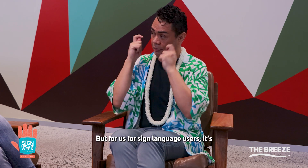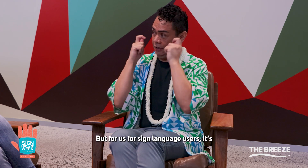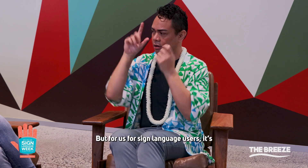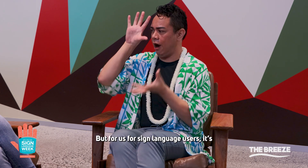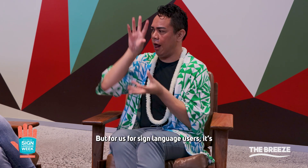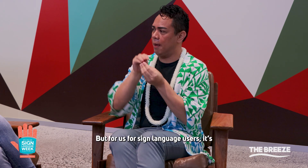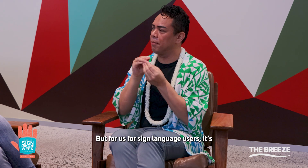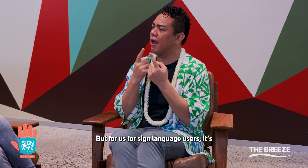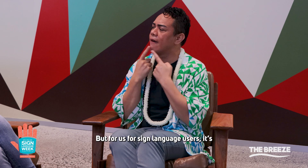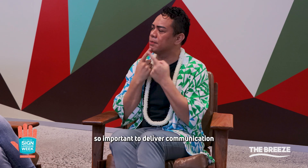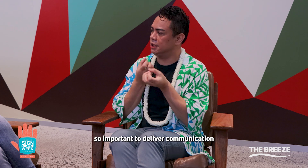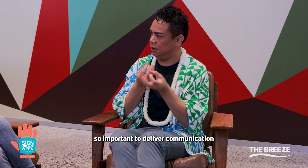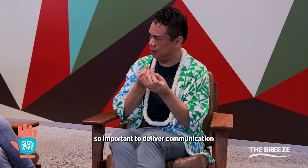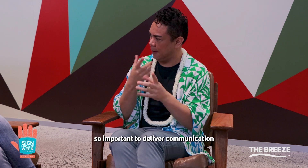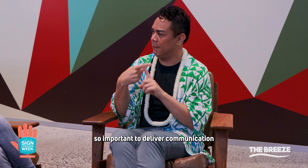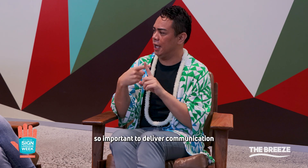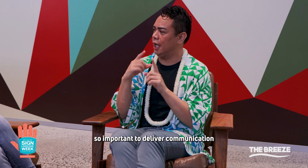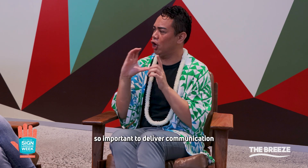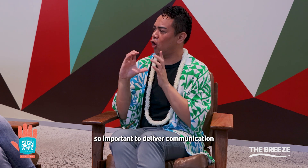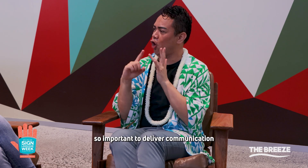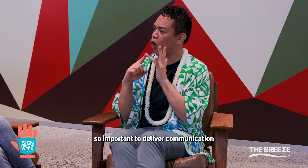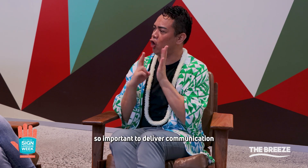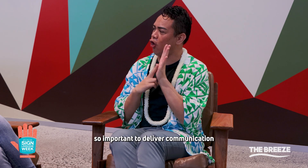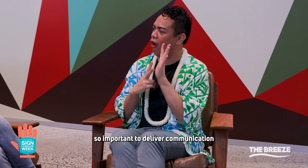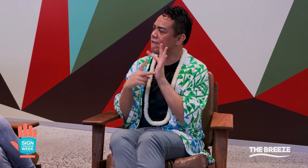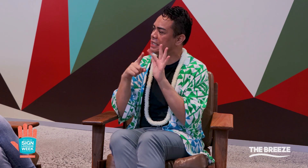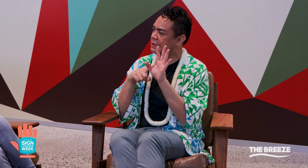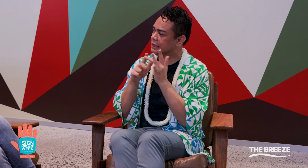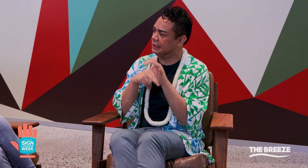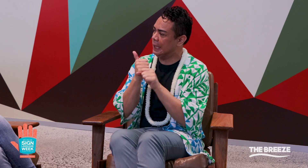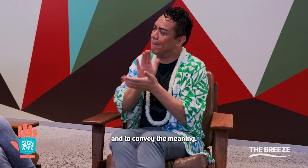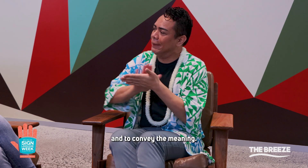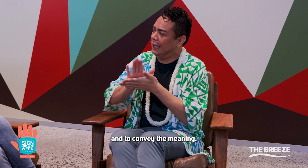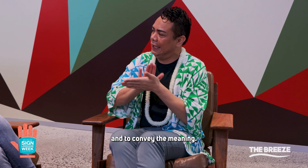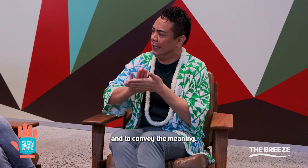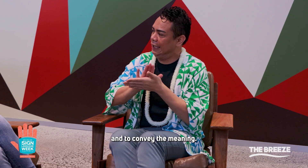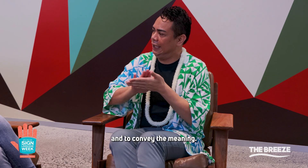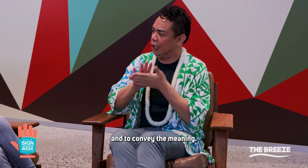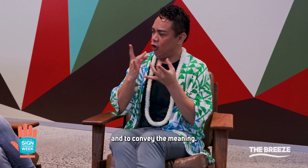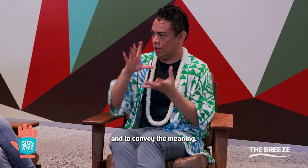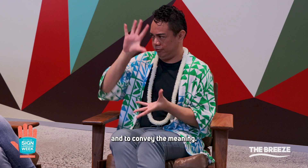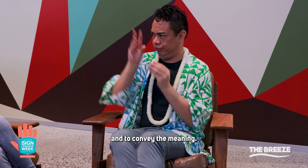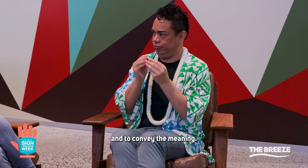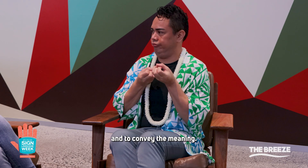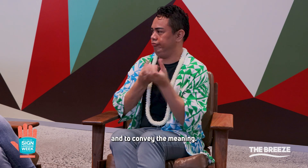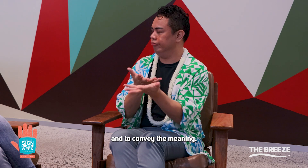us for sign language users it's so important to deliver communication and to convey the meaning.